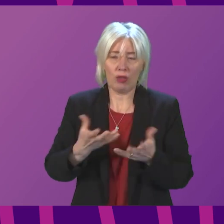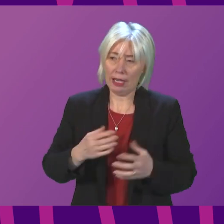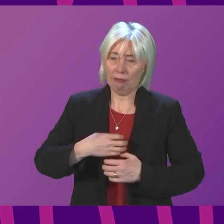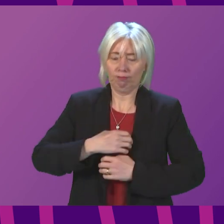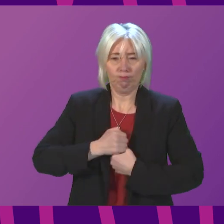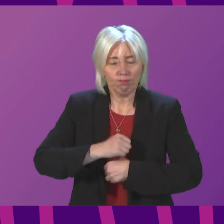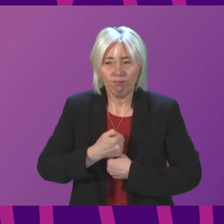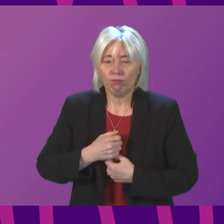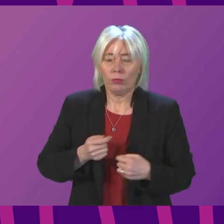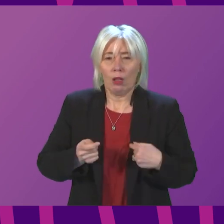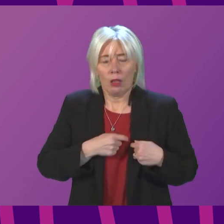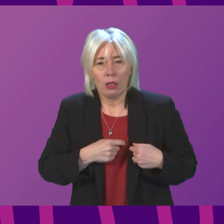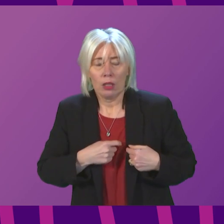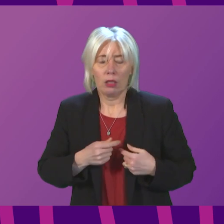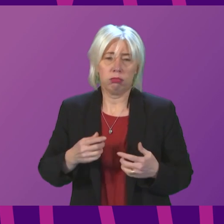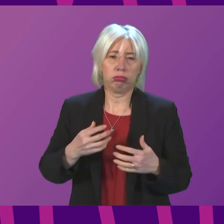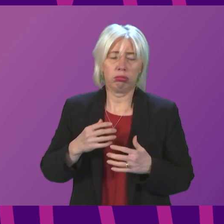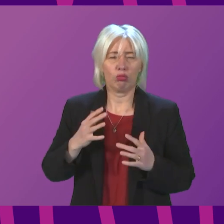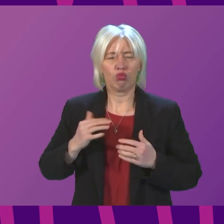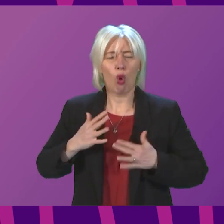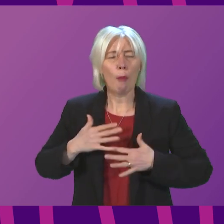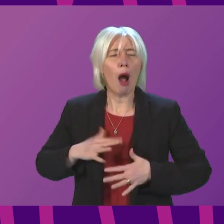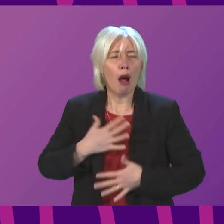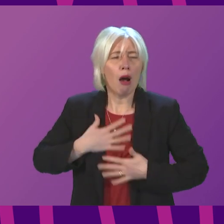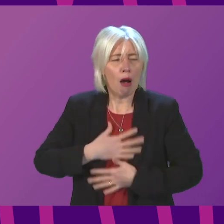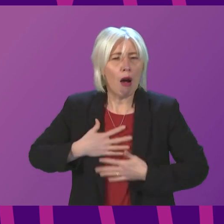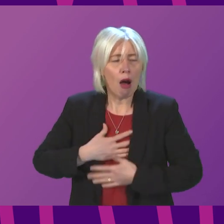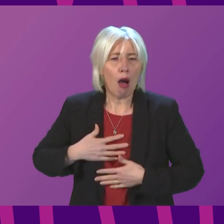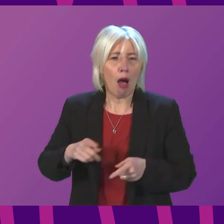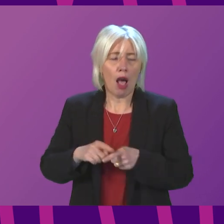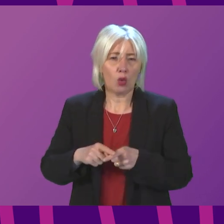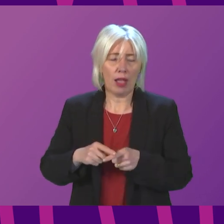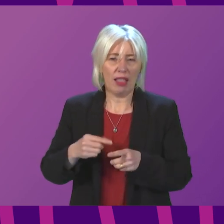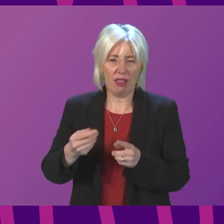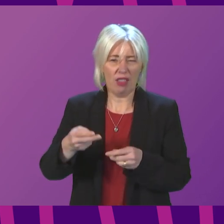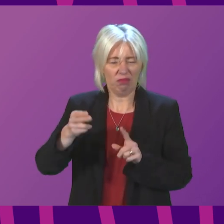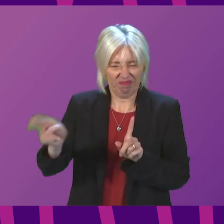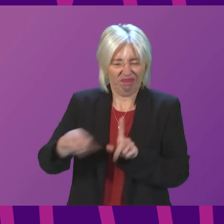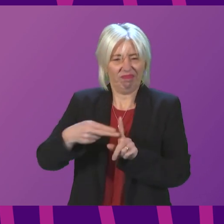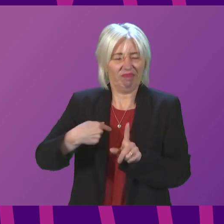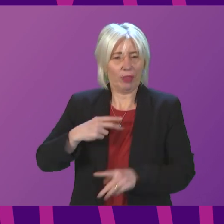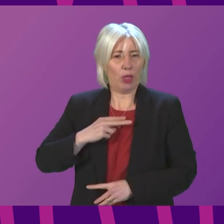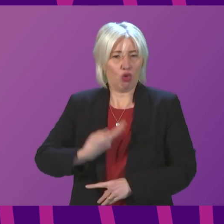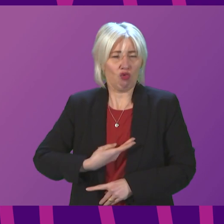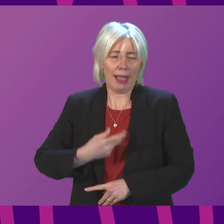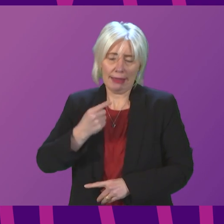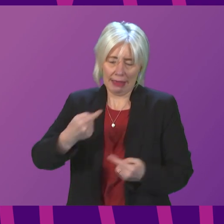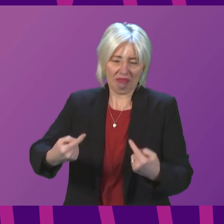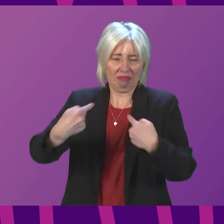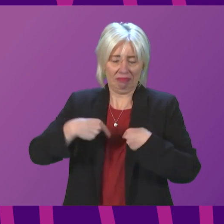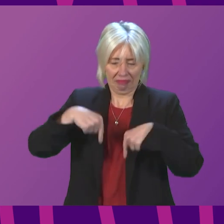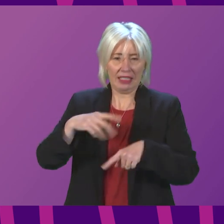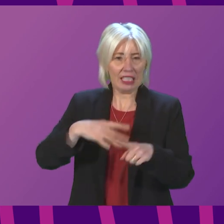the trauma and the anxiety and often the stigmatisation that trans people suffer in our society. Of course,